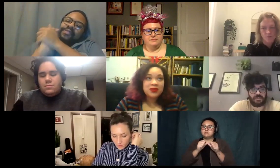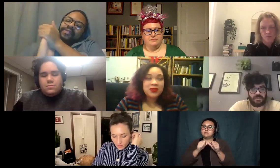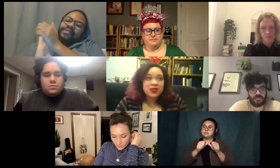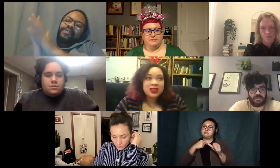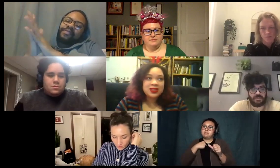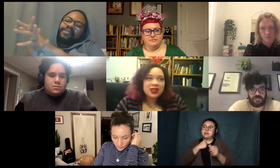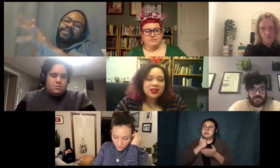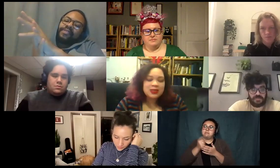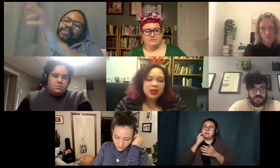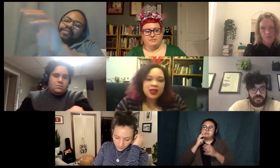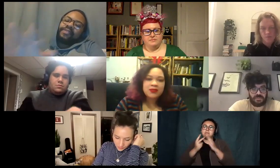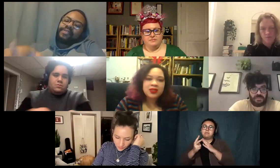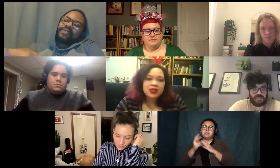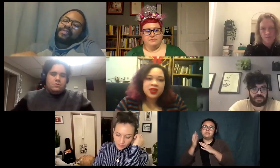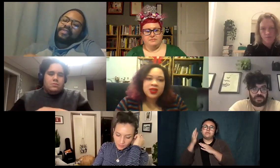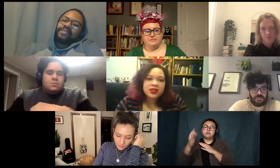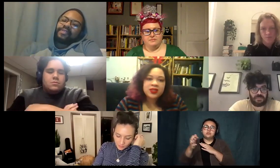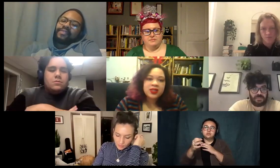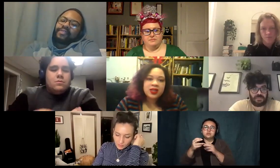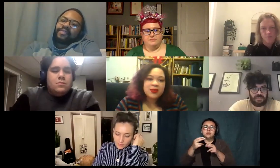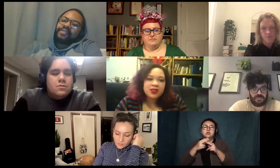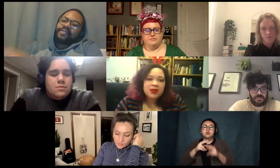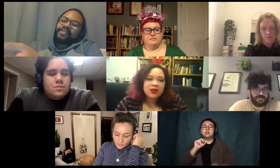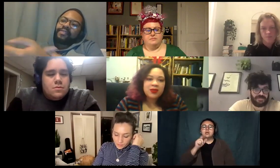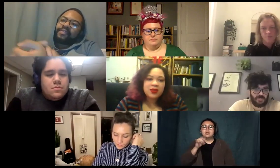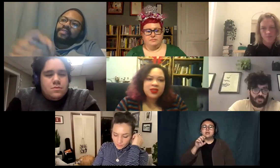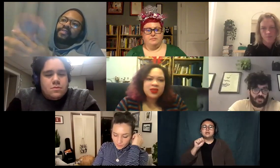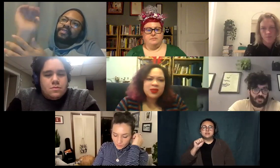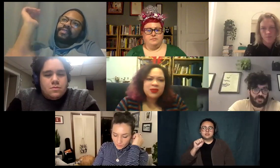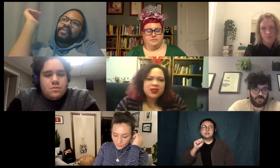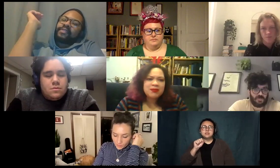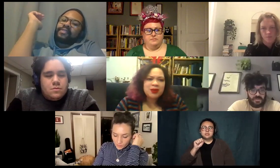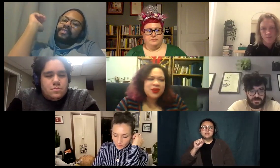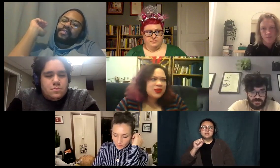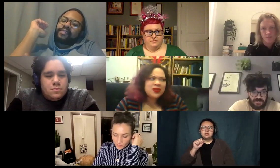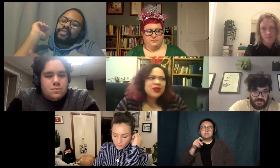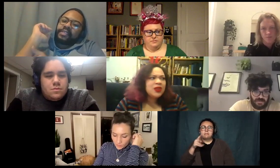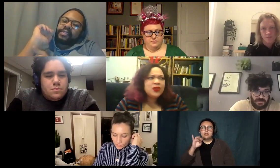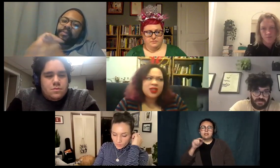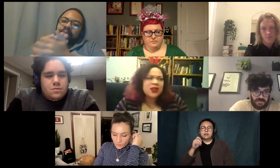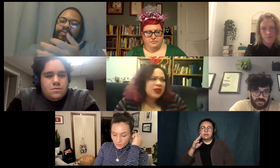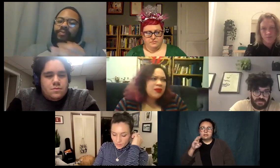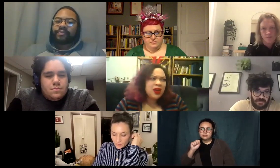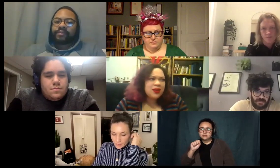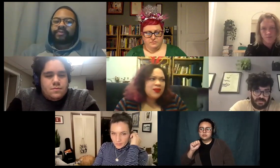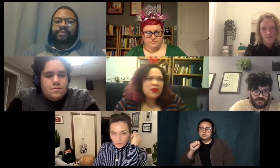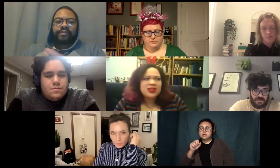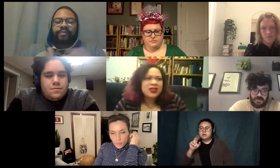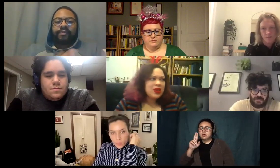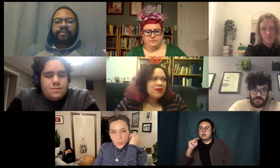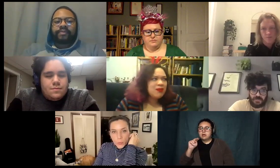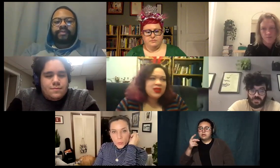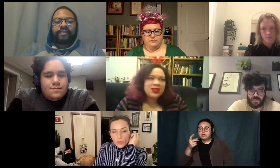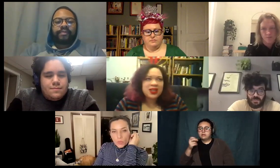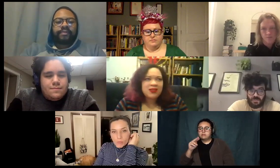think about the future is Alexis Pauline Gumm's Undrowned um which just came out in November and it's really beautiful it's like part oceanography part feminist